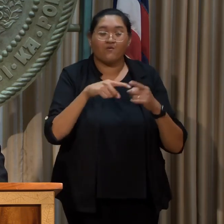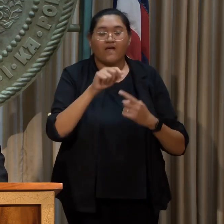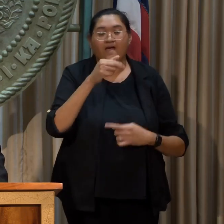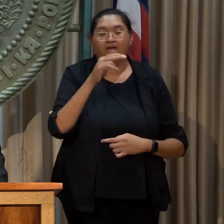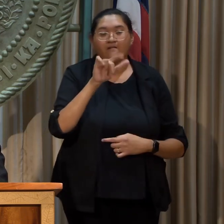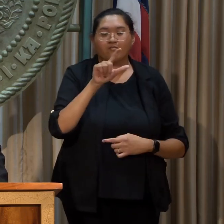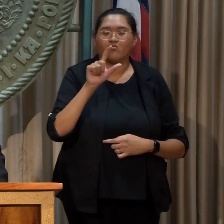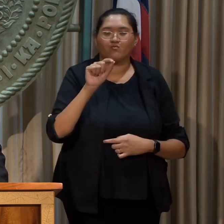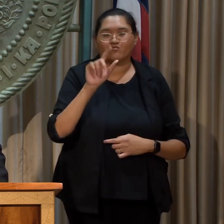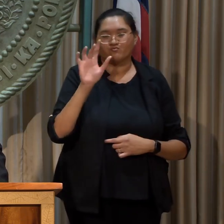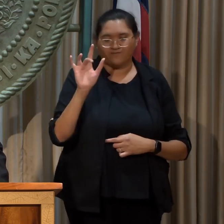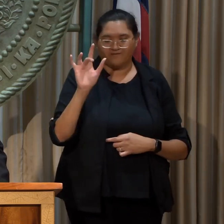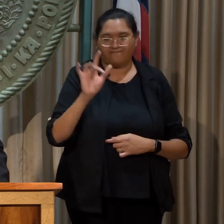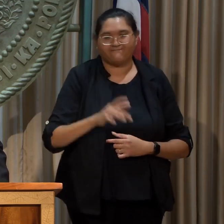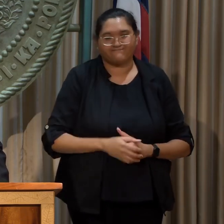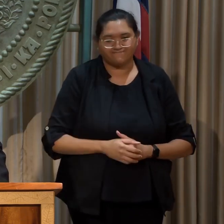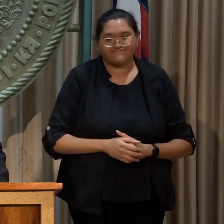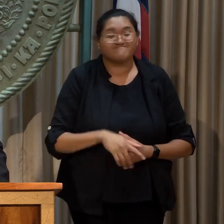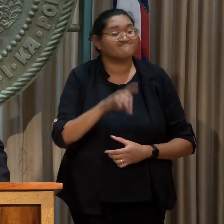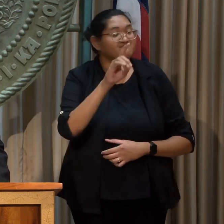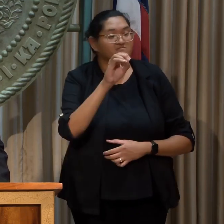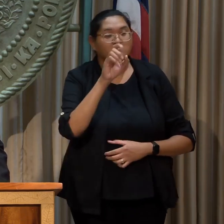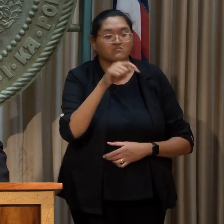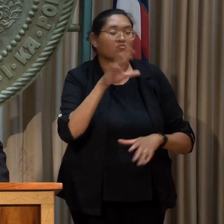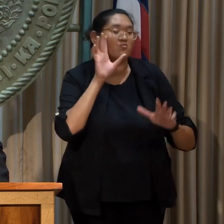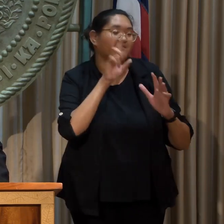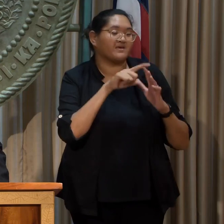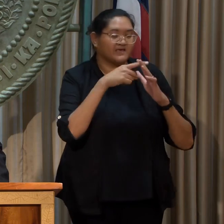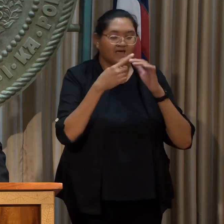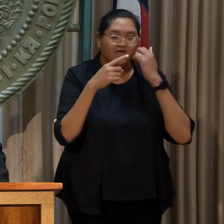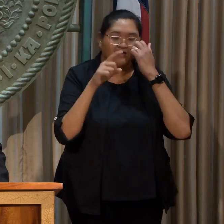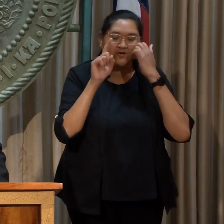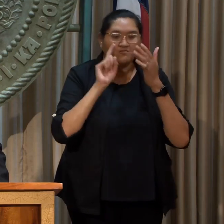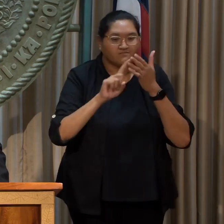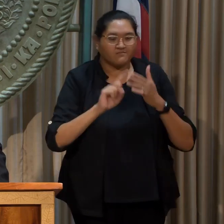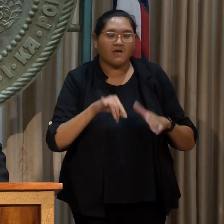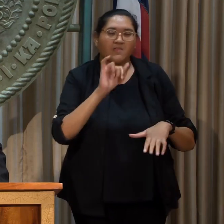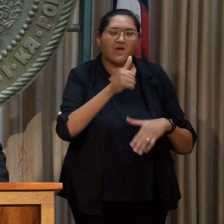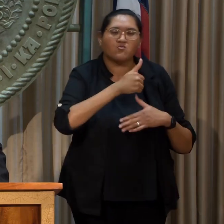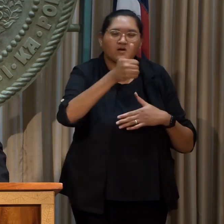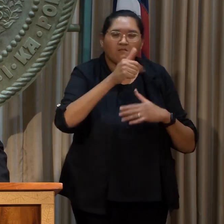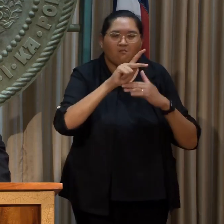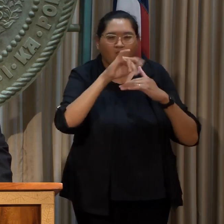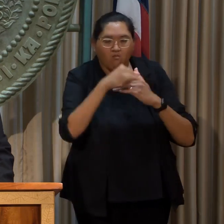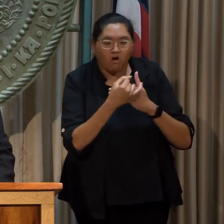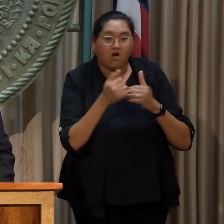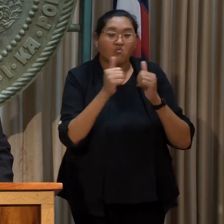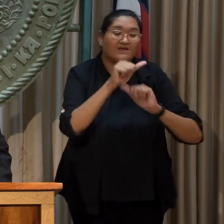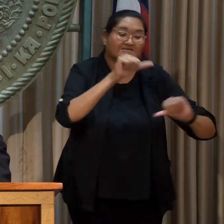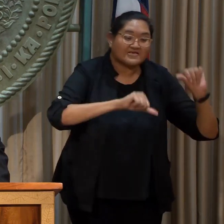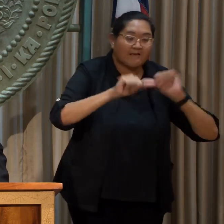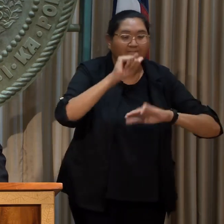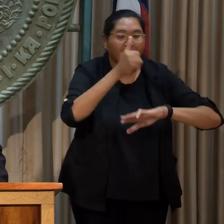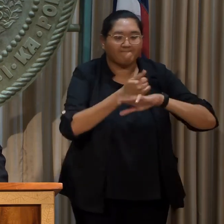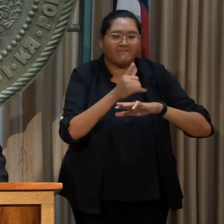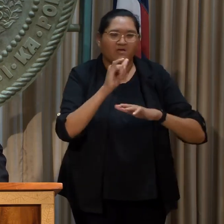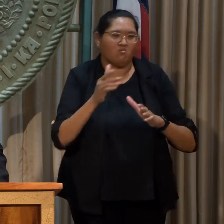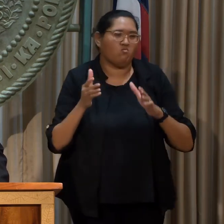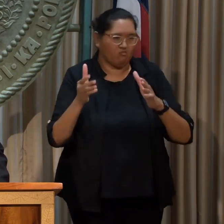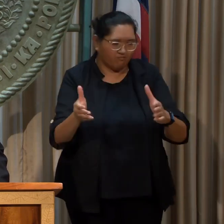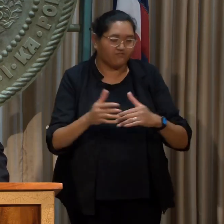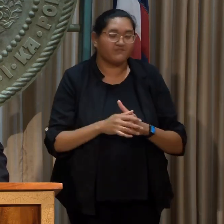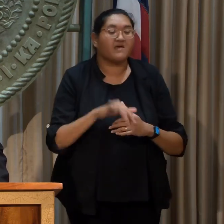2025. DOT will begin evaluating transportation projects with an objective, scientifically-based methodology